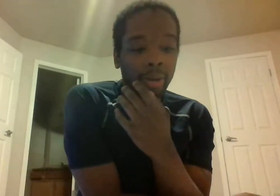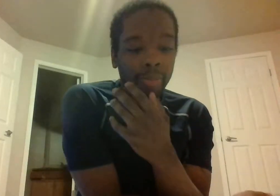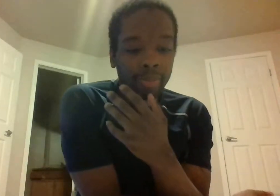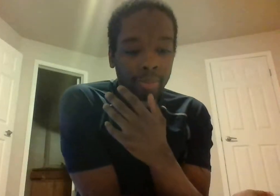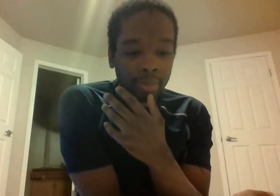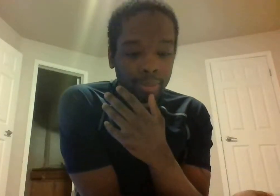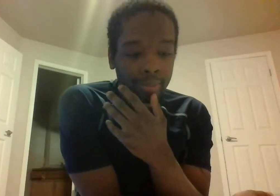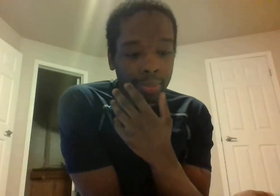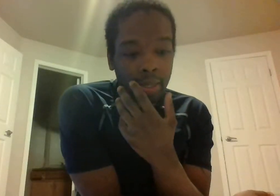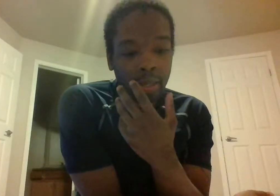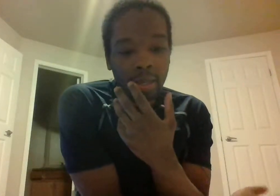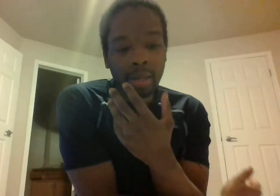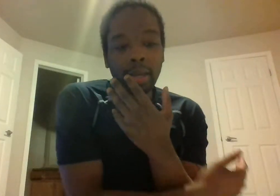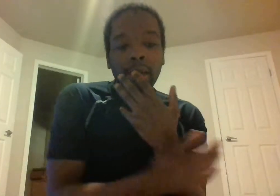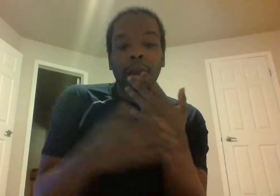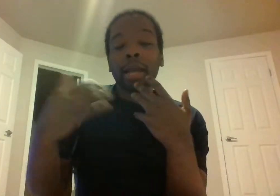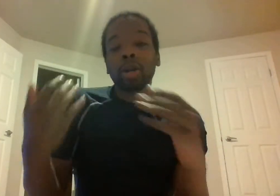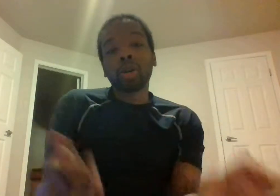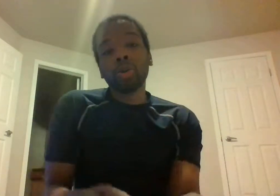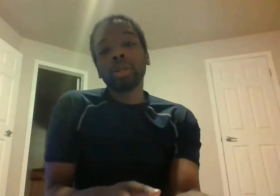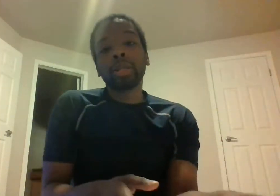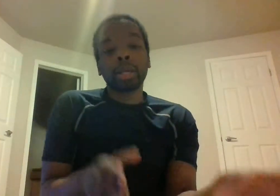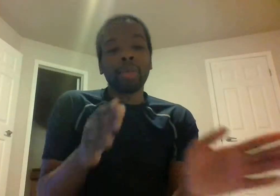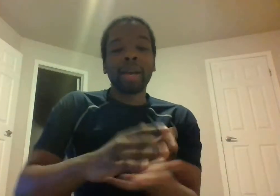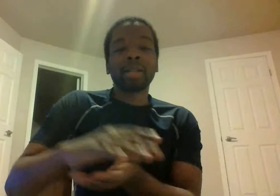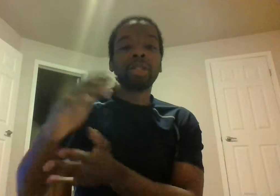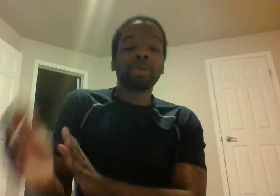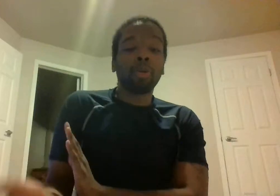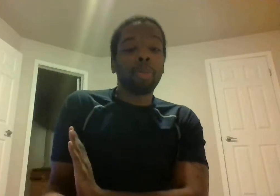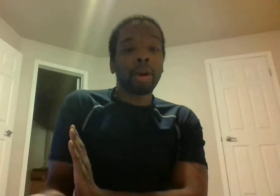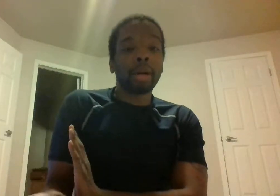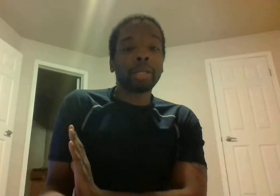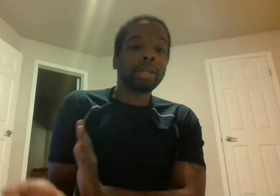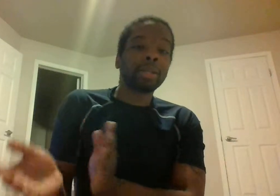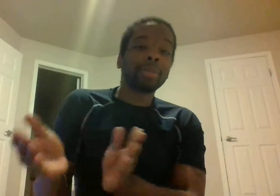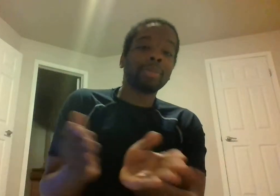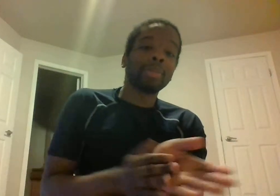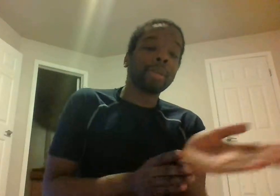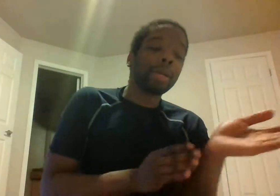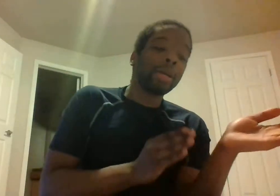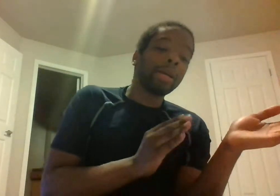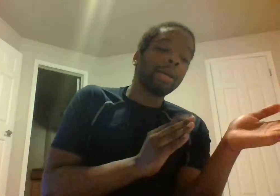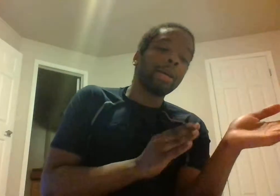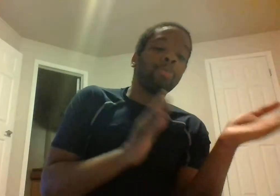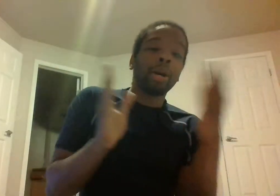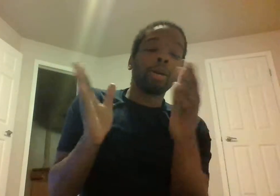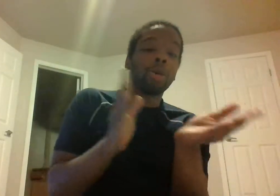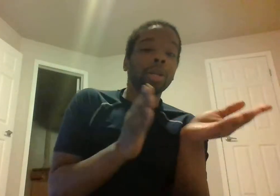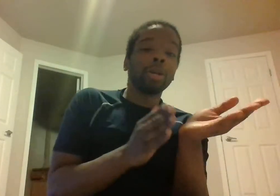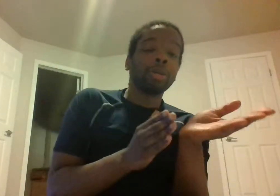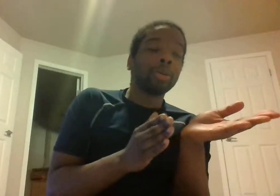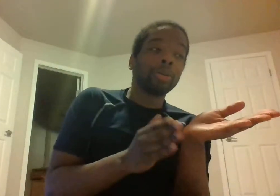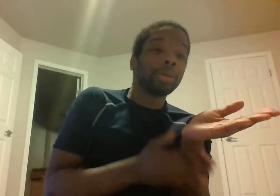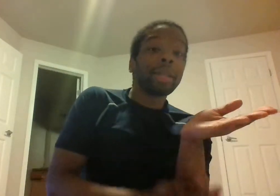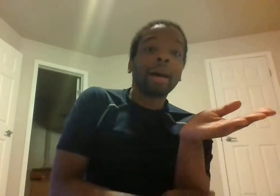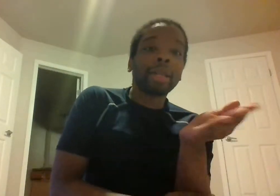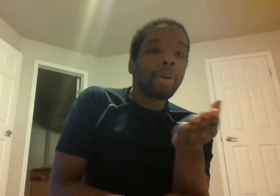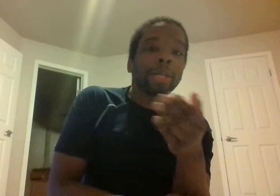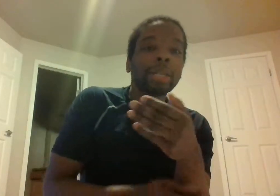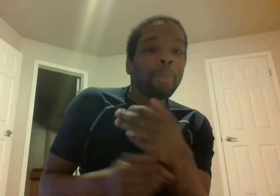a lagoons can be interchangeable with ponds pond or lagoon yeah I think why I just said